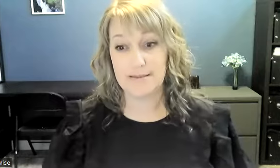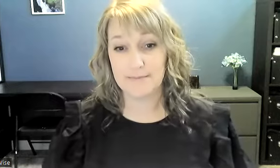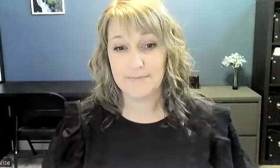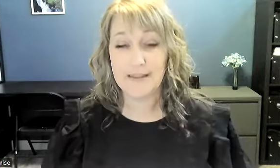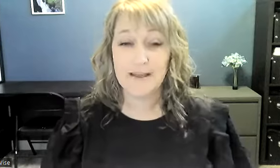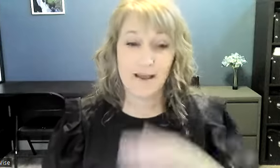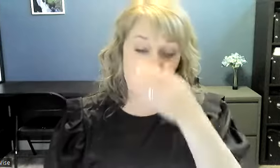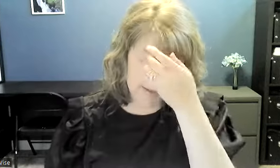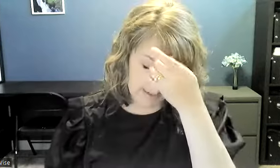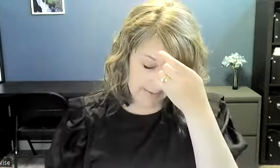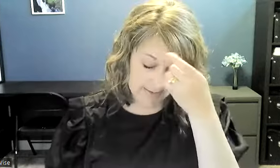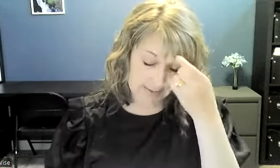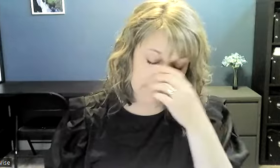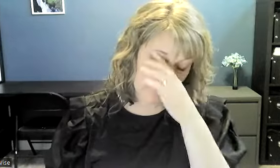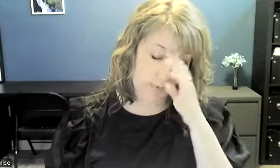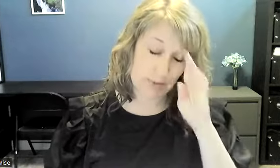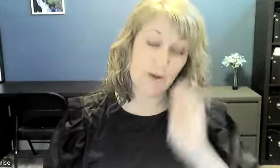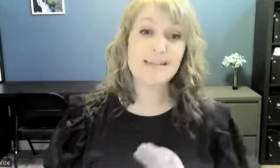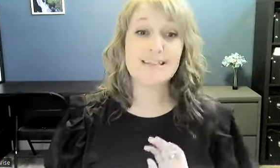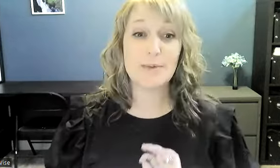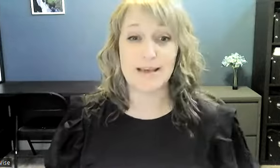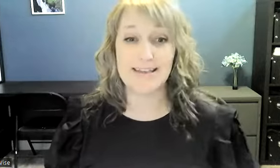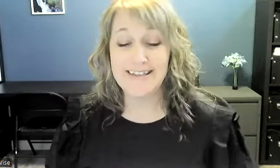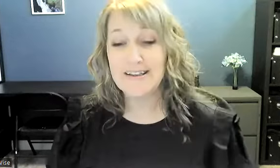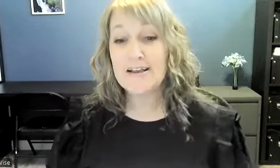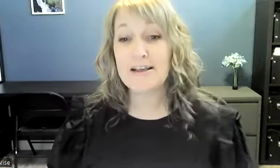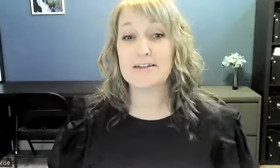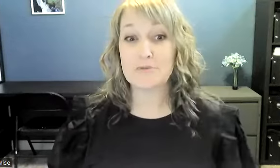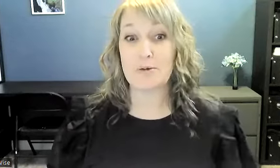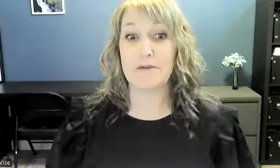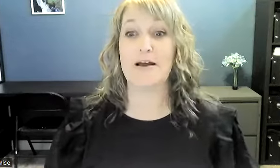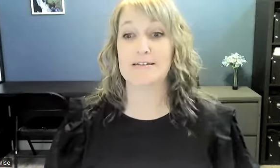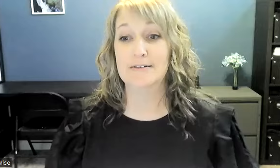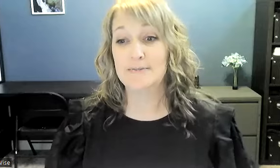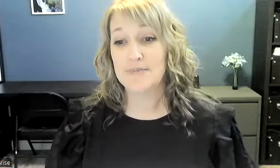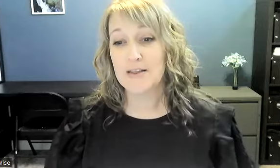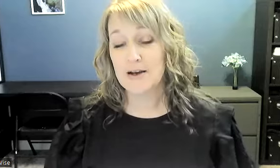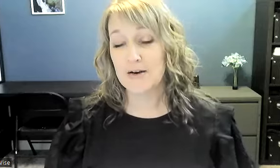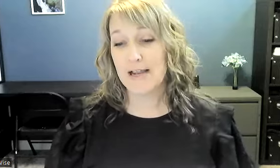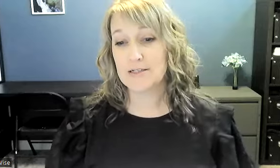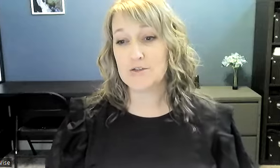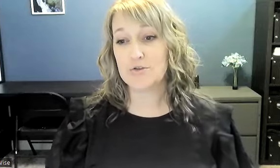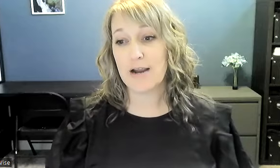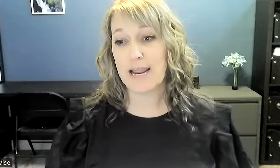bus again that's a very good one to practice because it's really really fast all right train